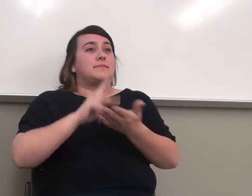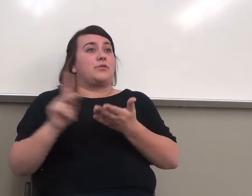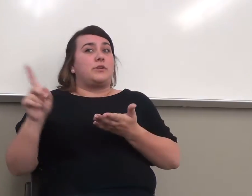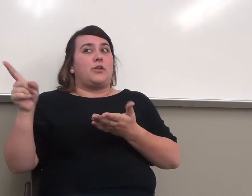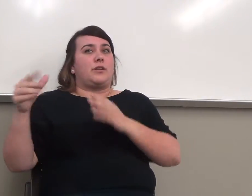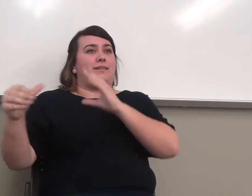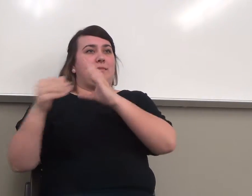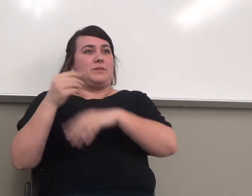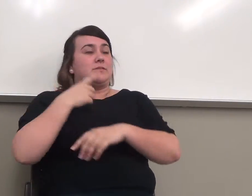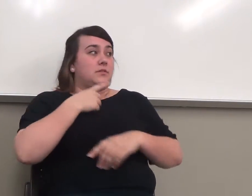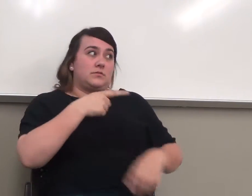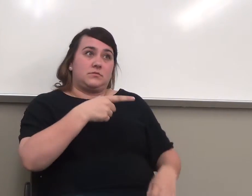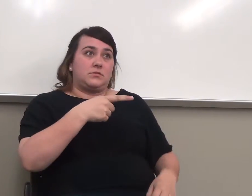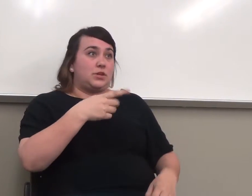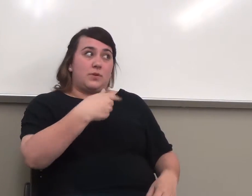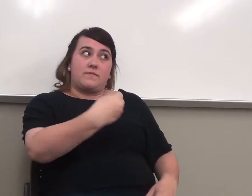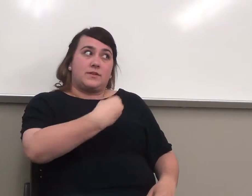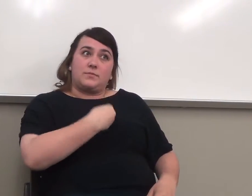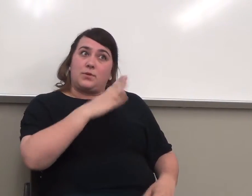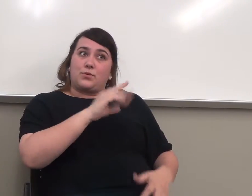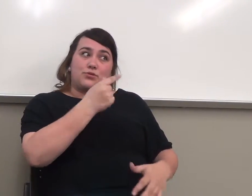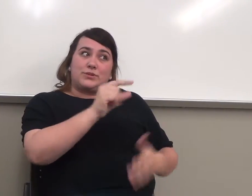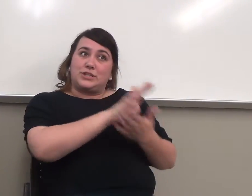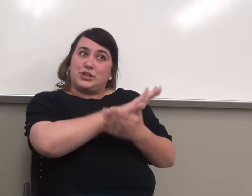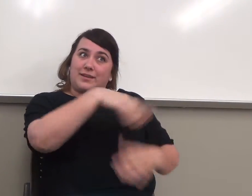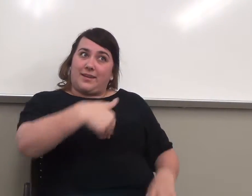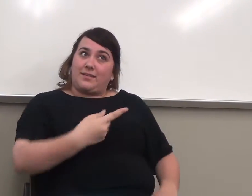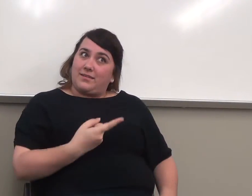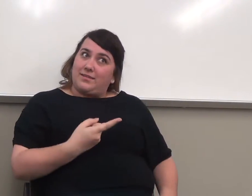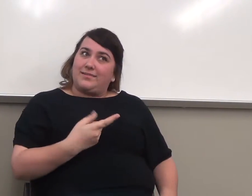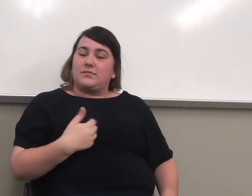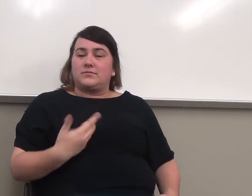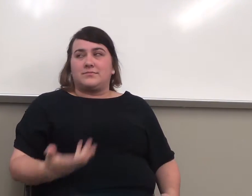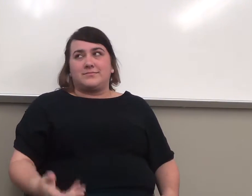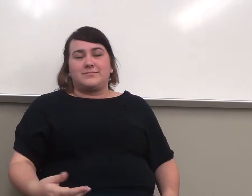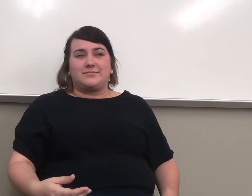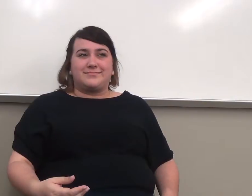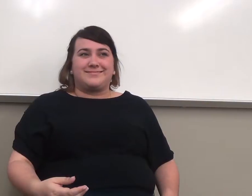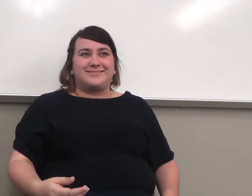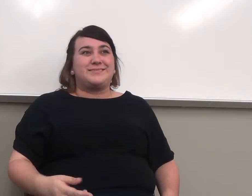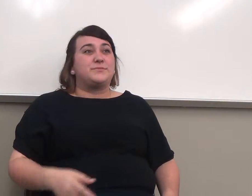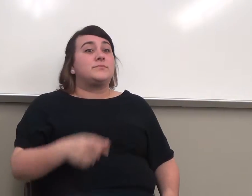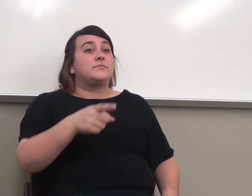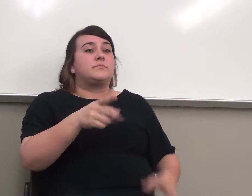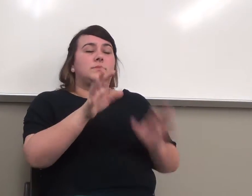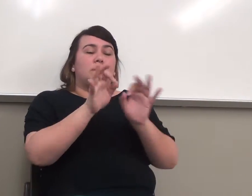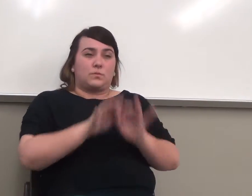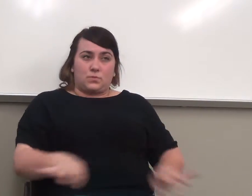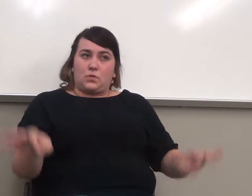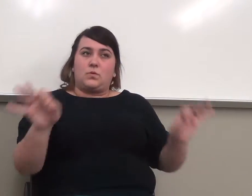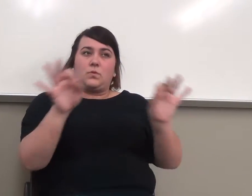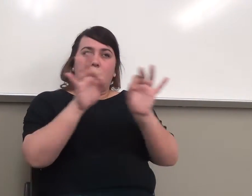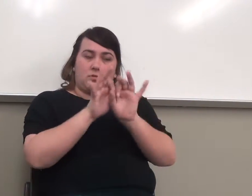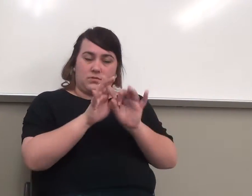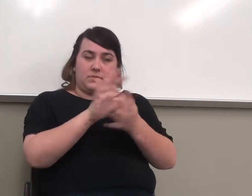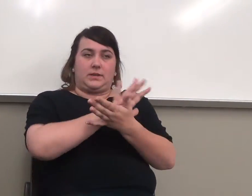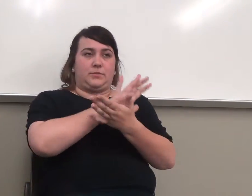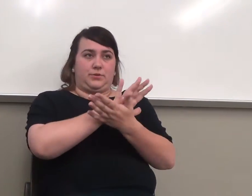me and say, you haven't given me your green sheets yet. This is a really important document in college